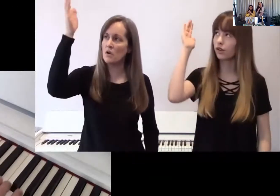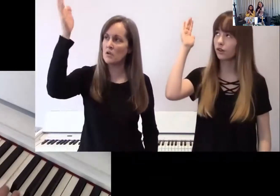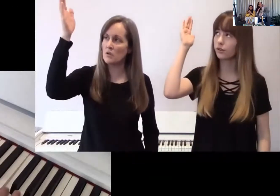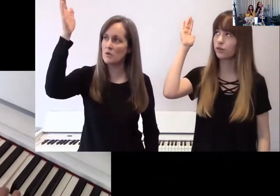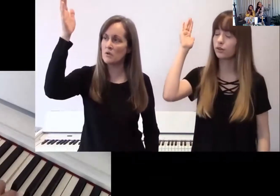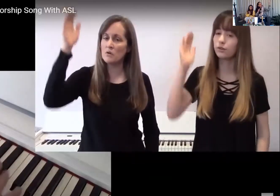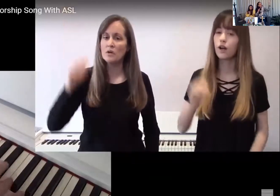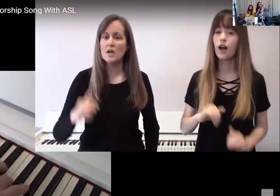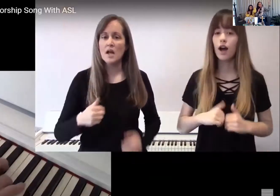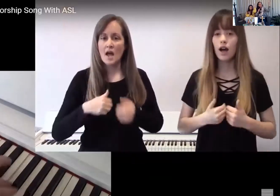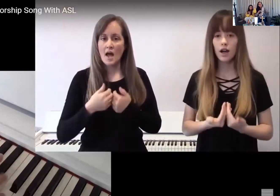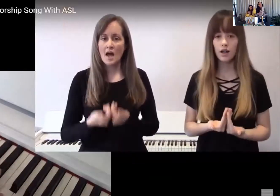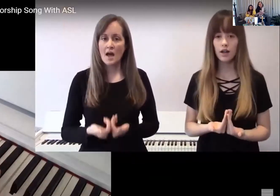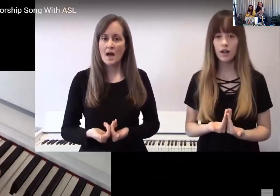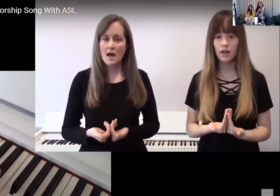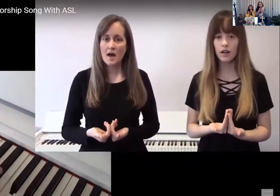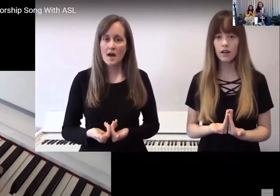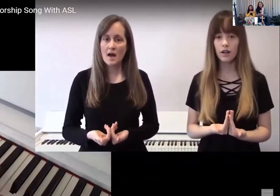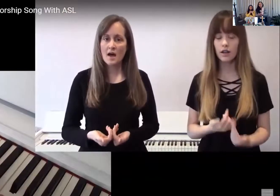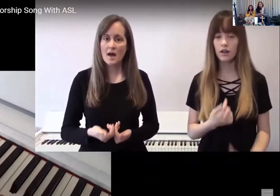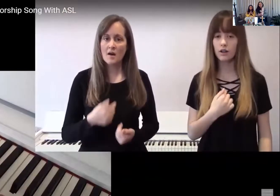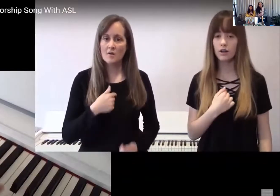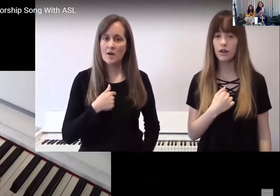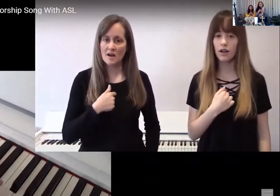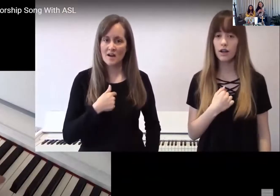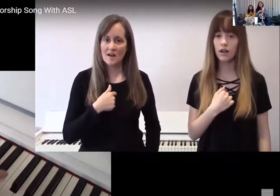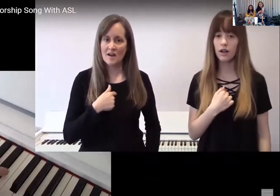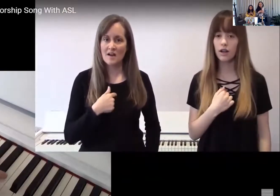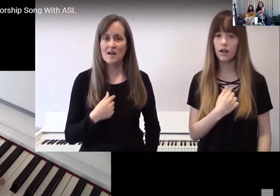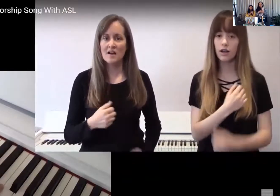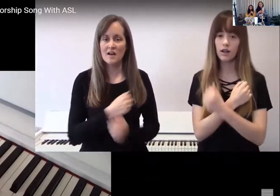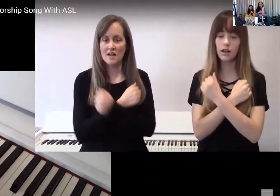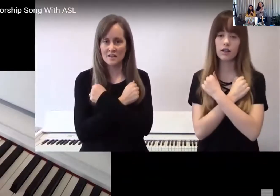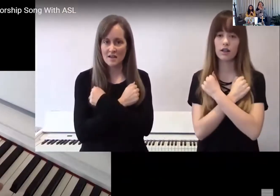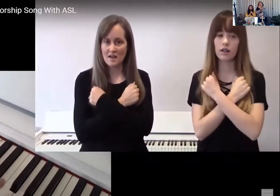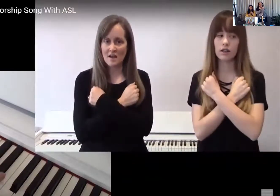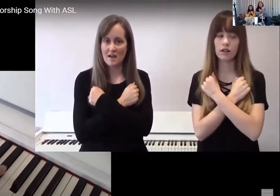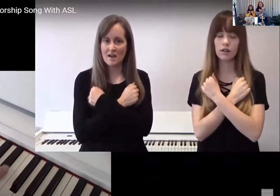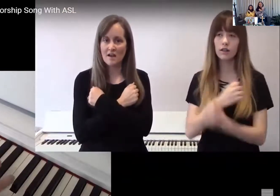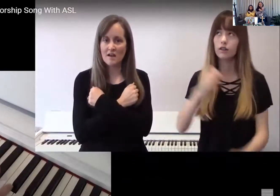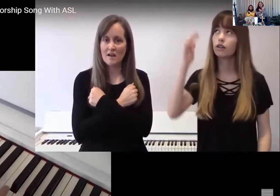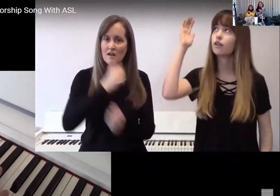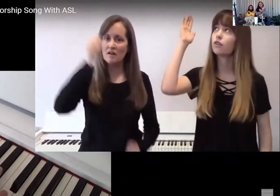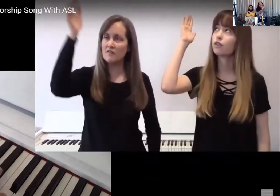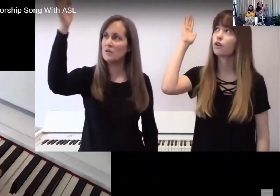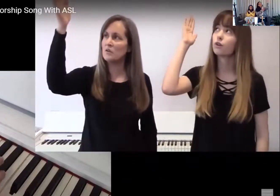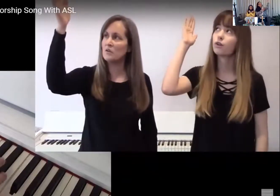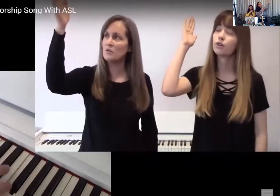you. How I love you.